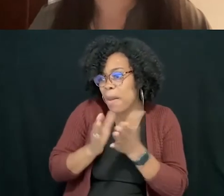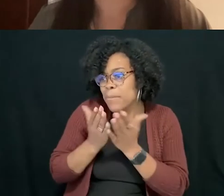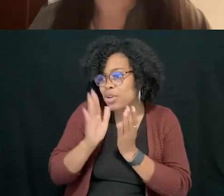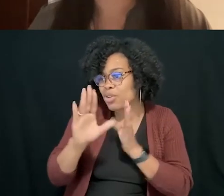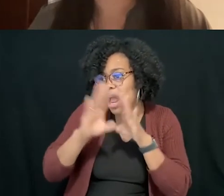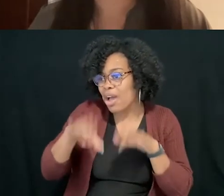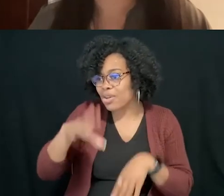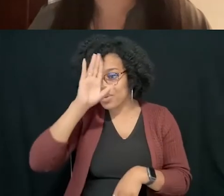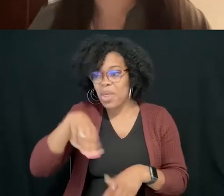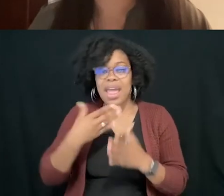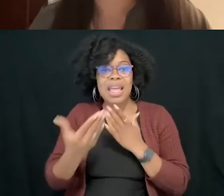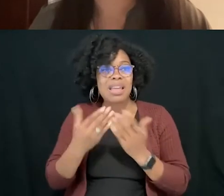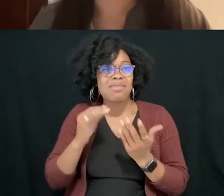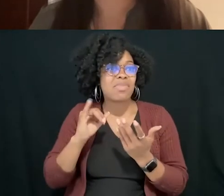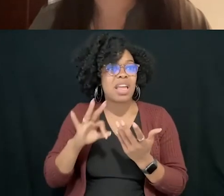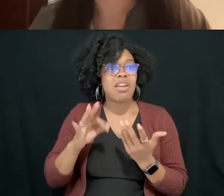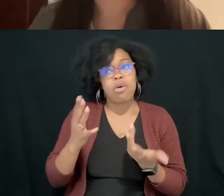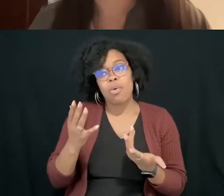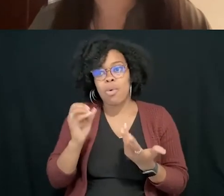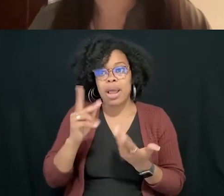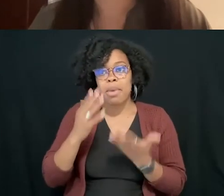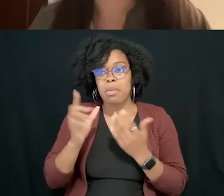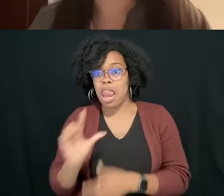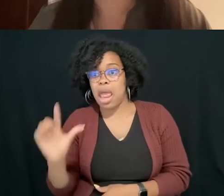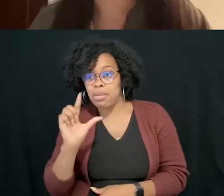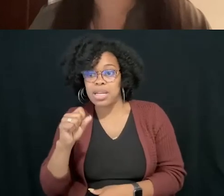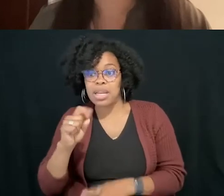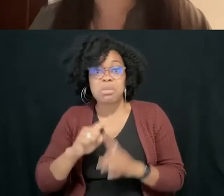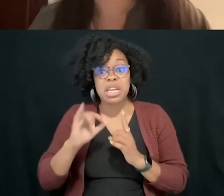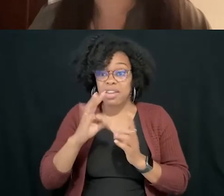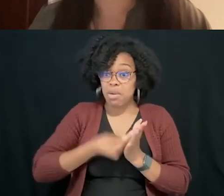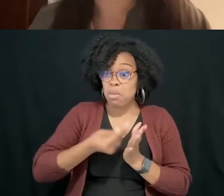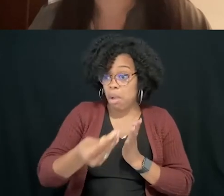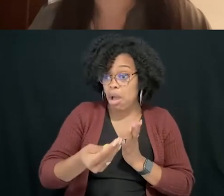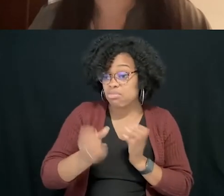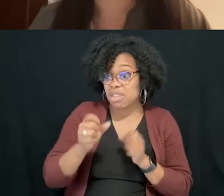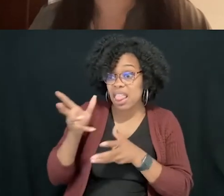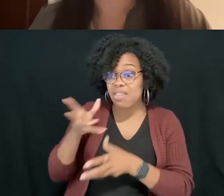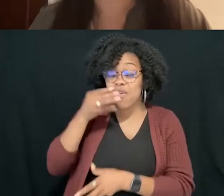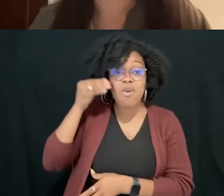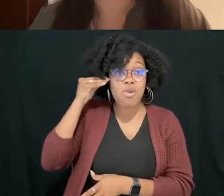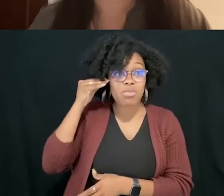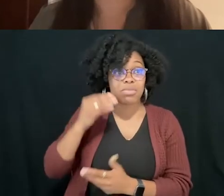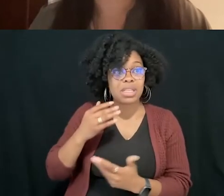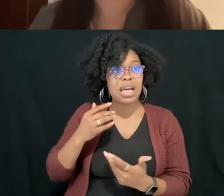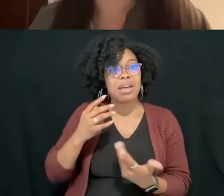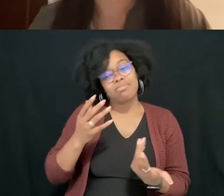if you, I mean, if took the book out of the library, that's great and return it, but if you bought it, you can leave it there. I mean, I, I certainly find that with